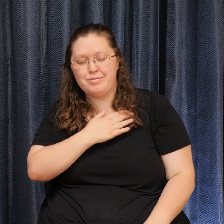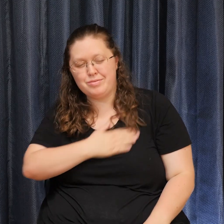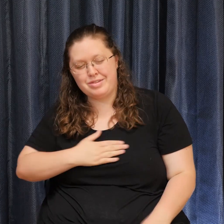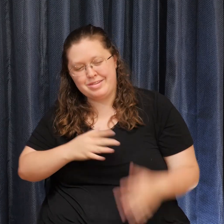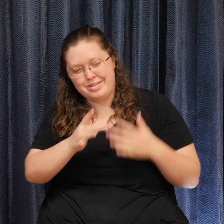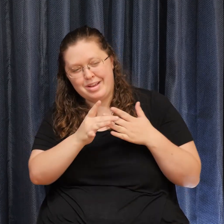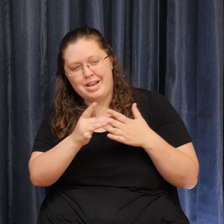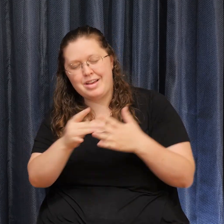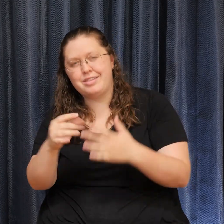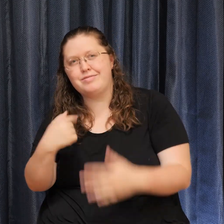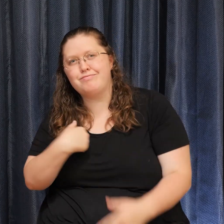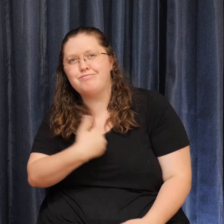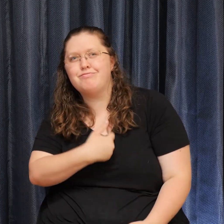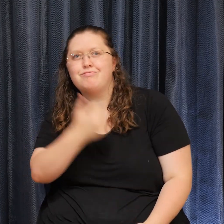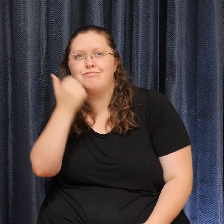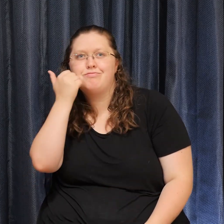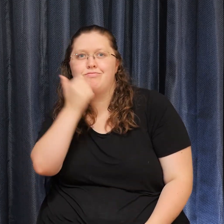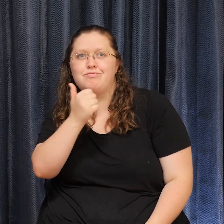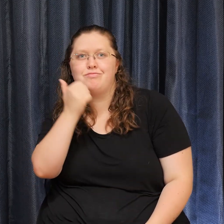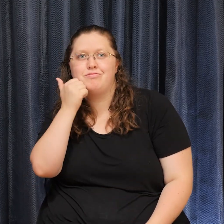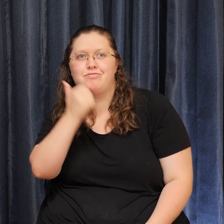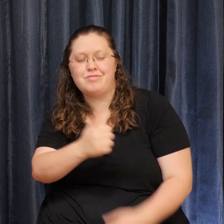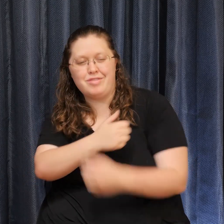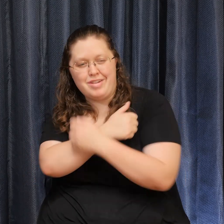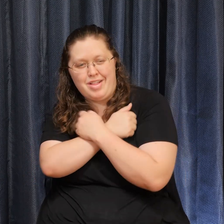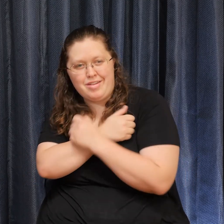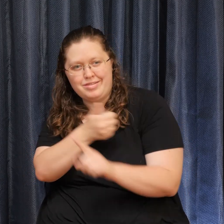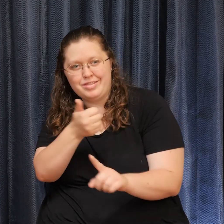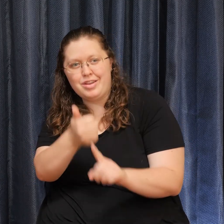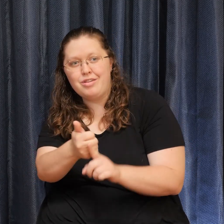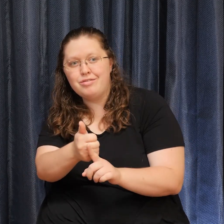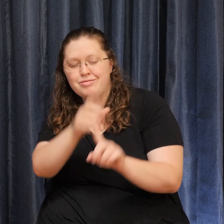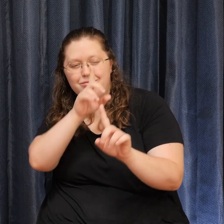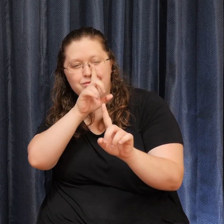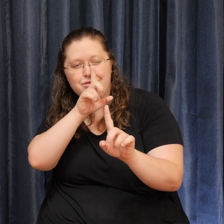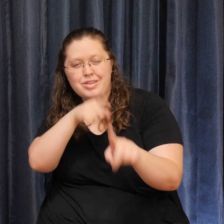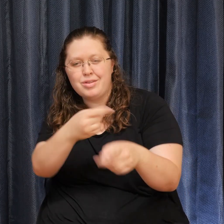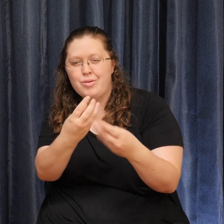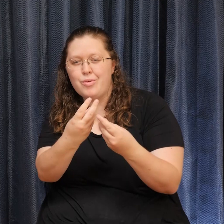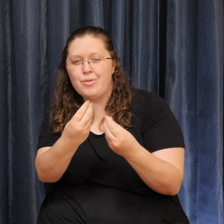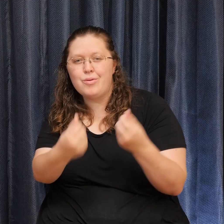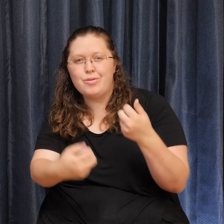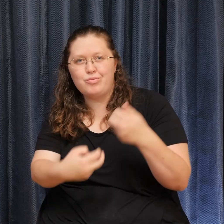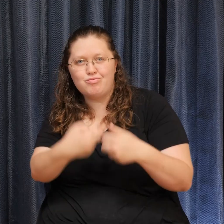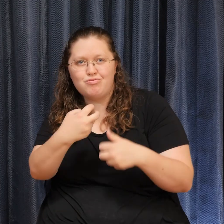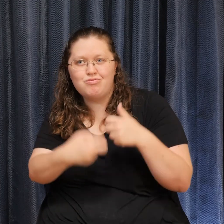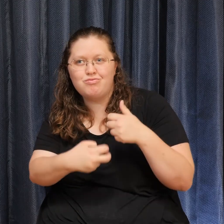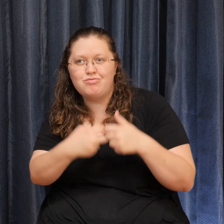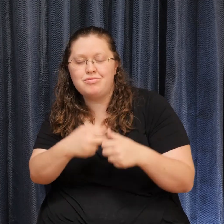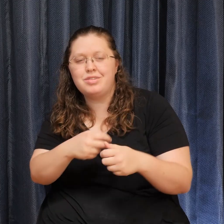Love is the answer. Love is the answer.